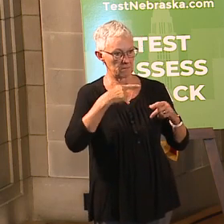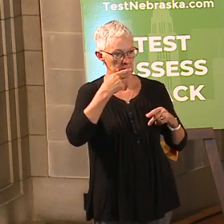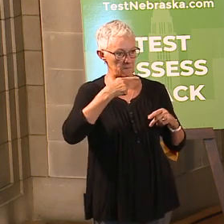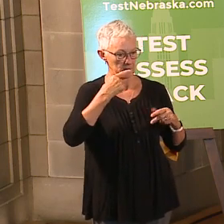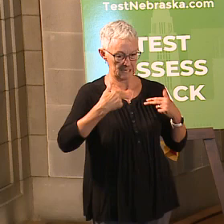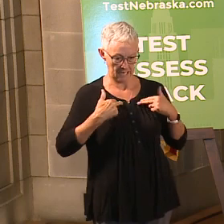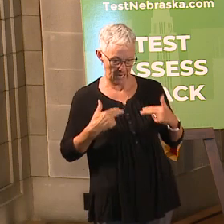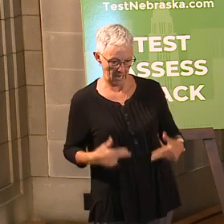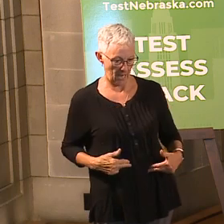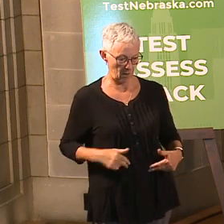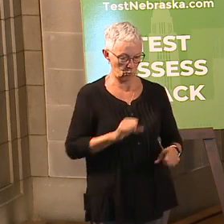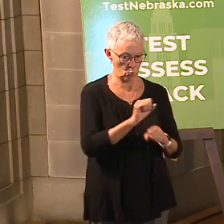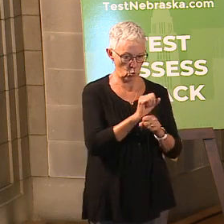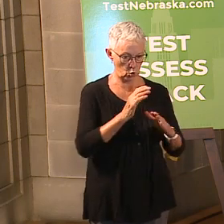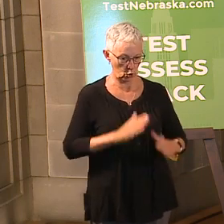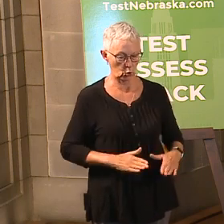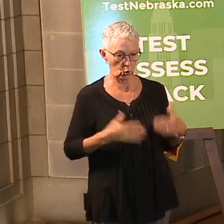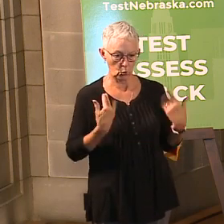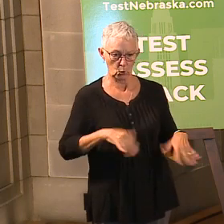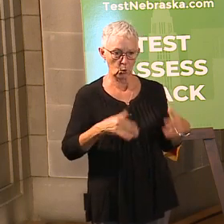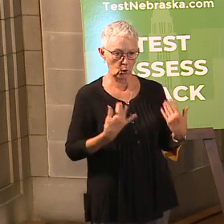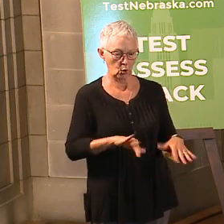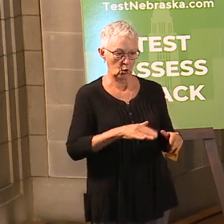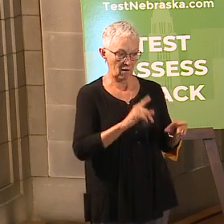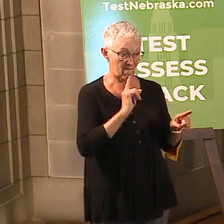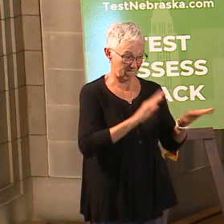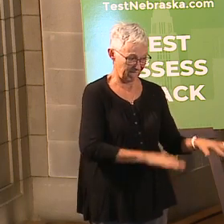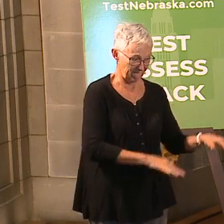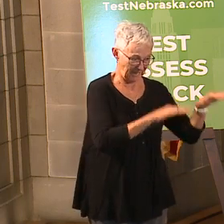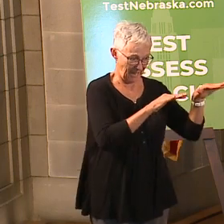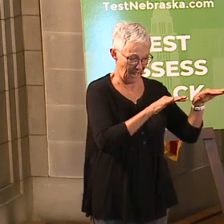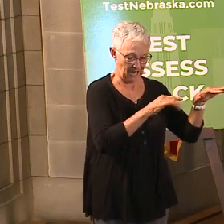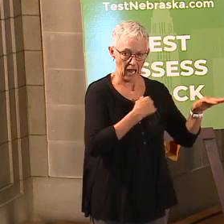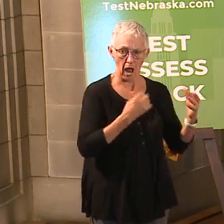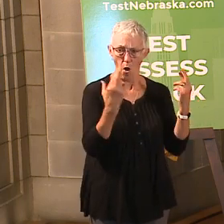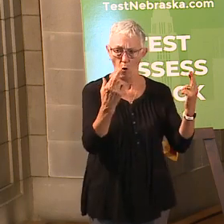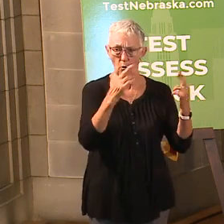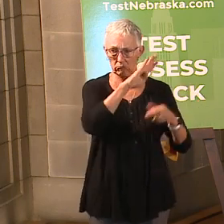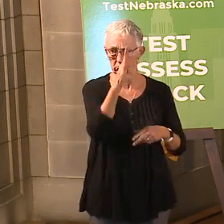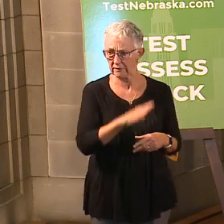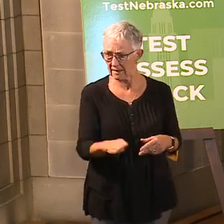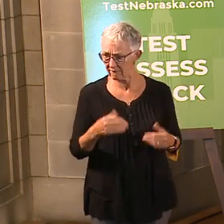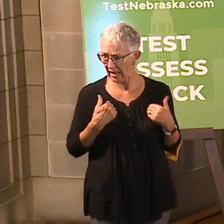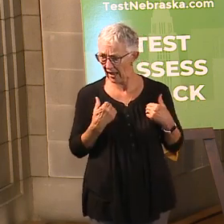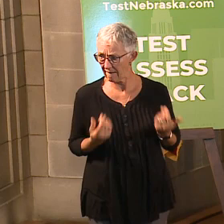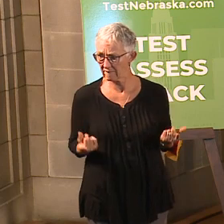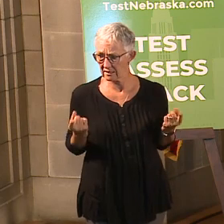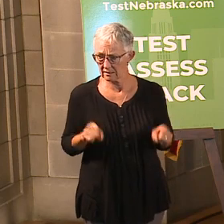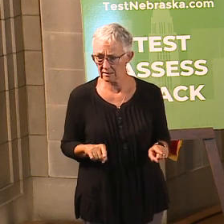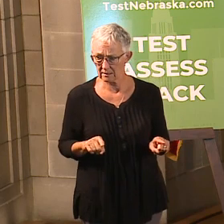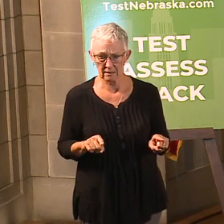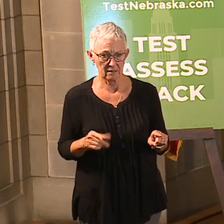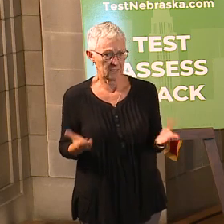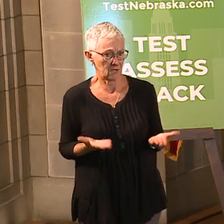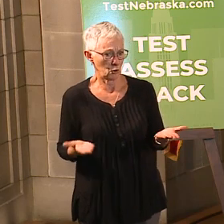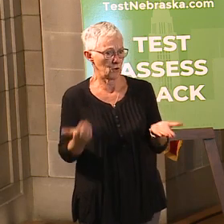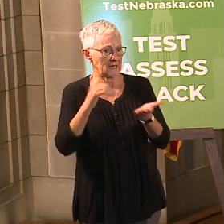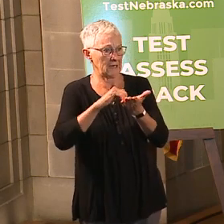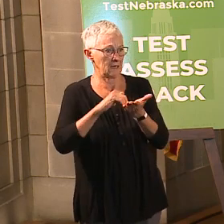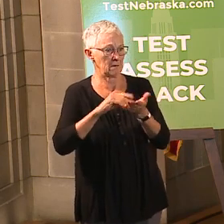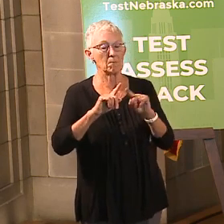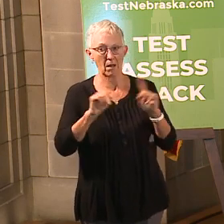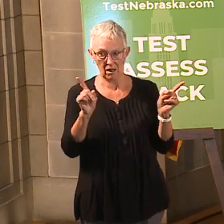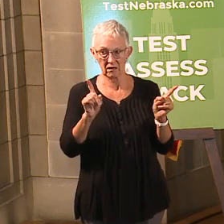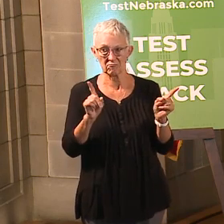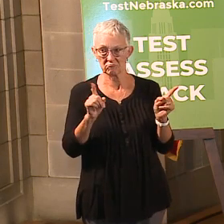disaster as a public health worker, I pray that it happens in Nebraska. Being surrounded by the best public health colleagues is the safest place in the